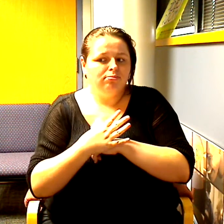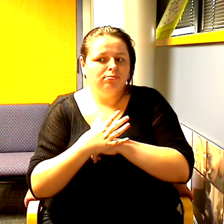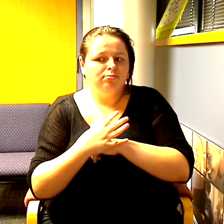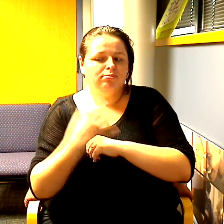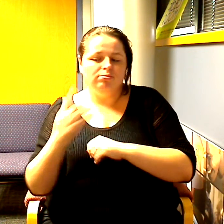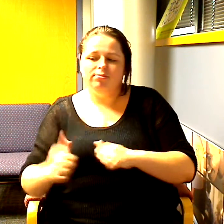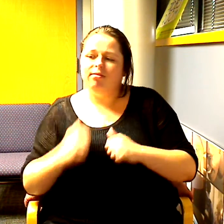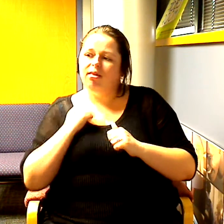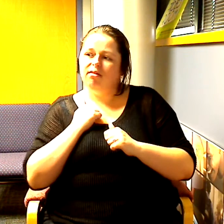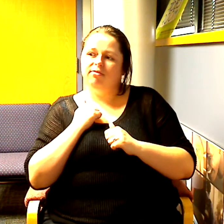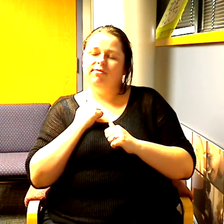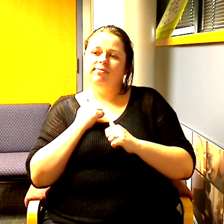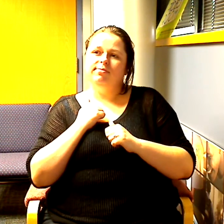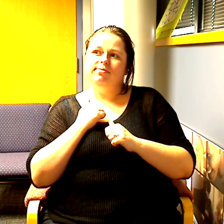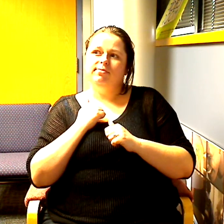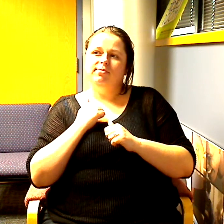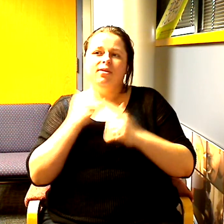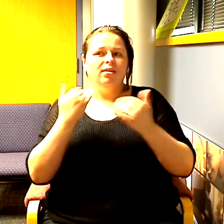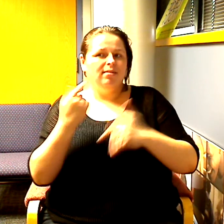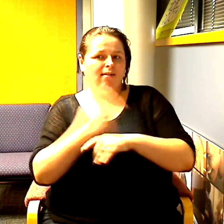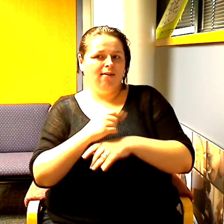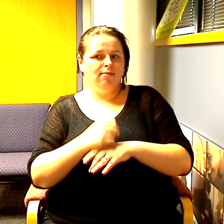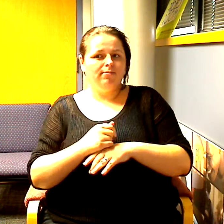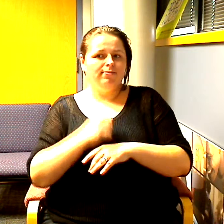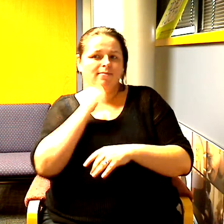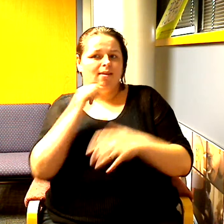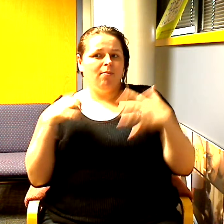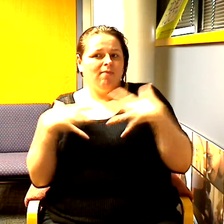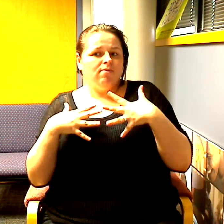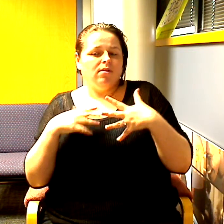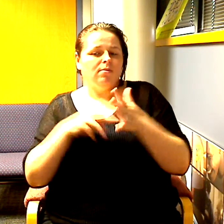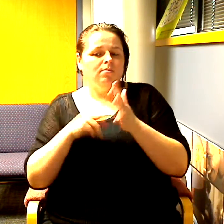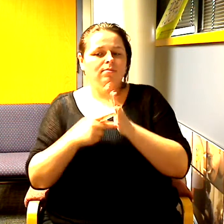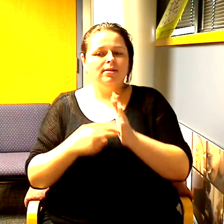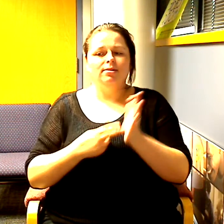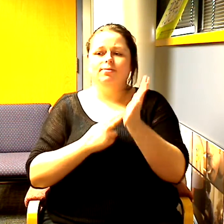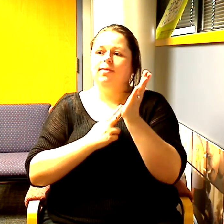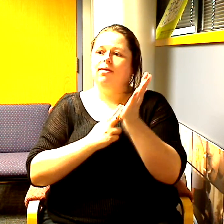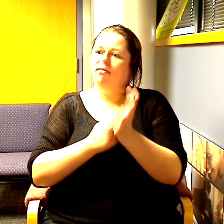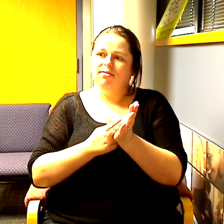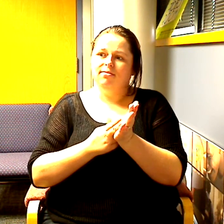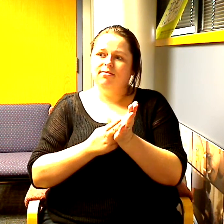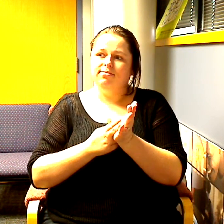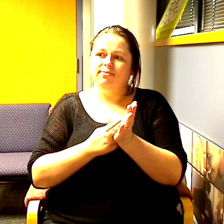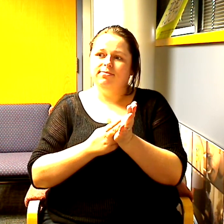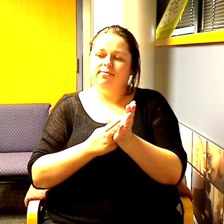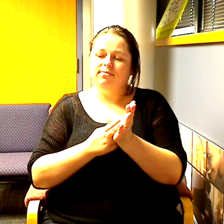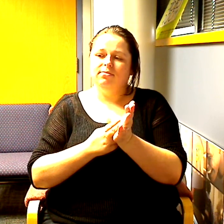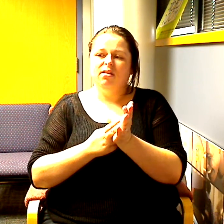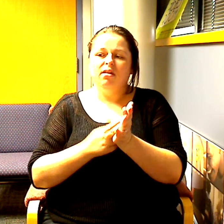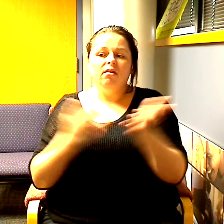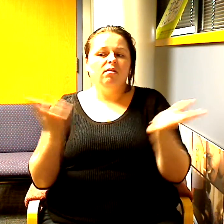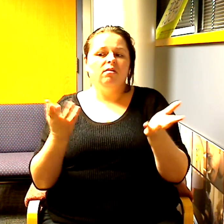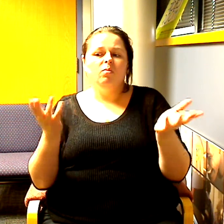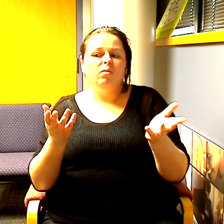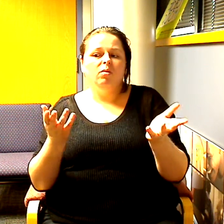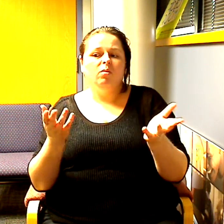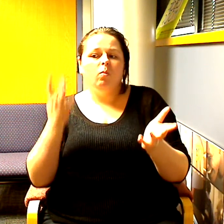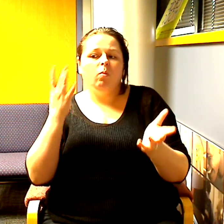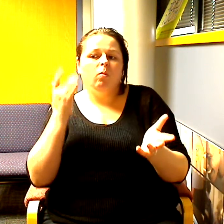today for me being fearless means being honest and I am on this stage because I'm a model I'm